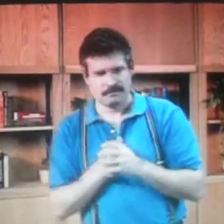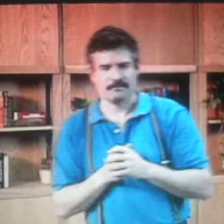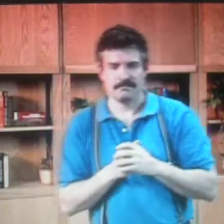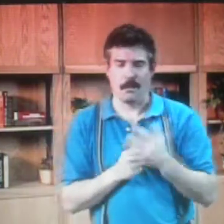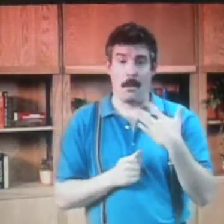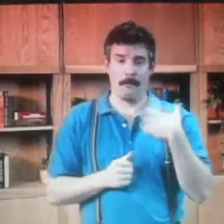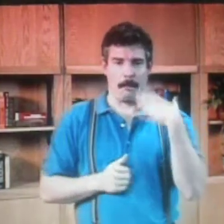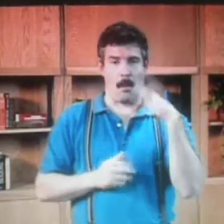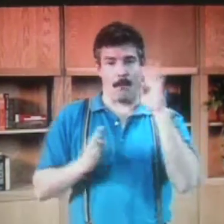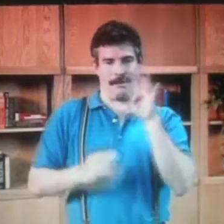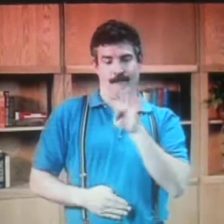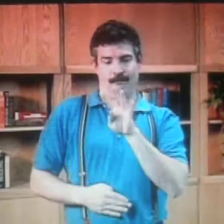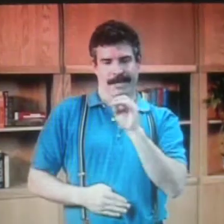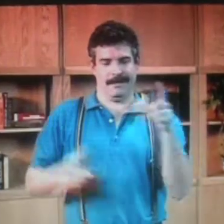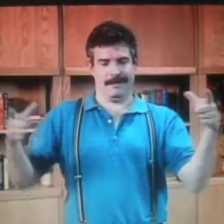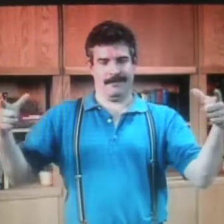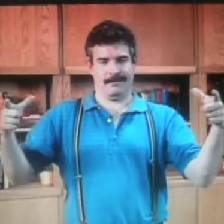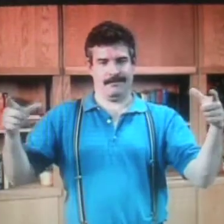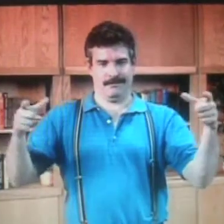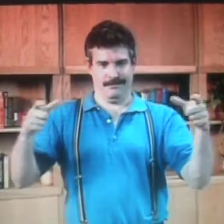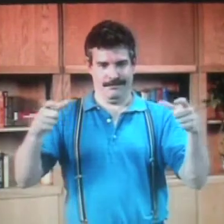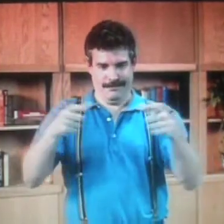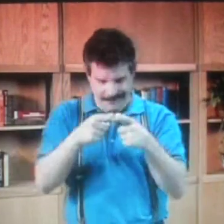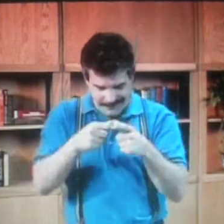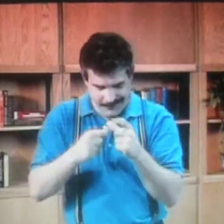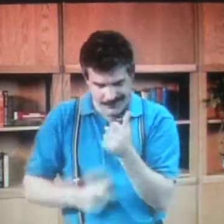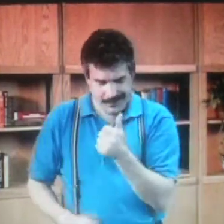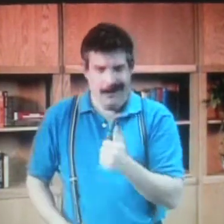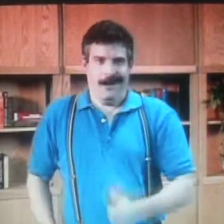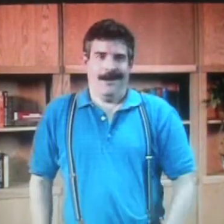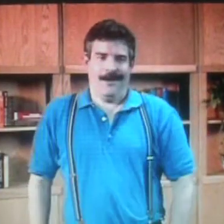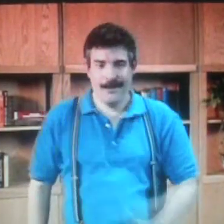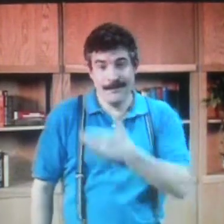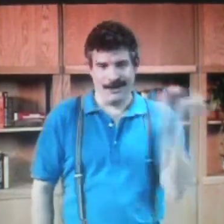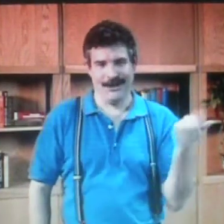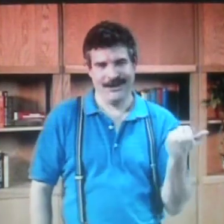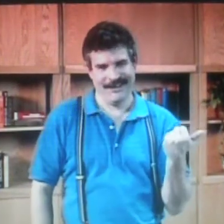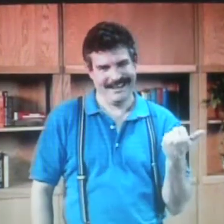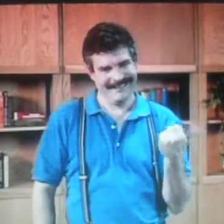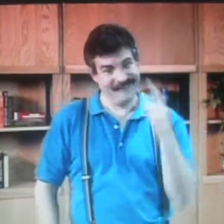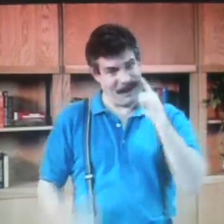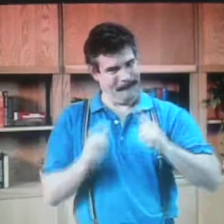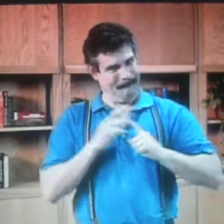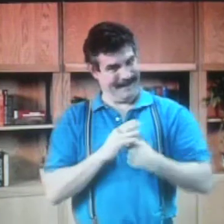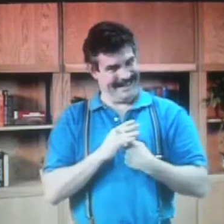So I was hoping some of them would drop the course. And maybe 40 students. And it would go down to like 10 students.